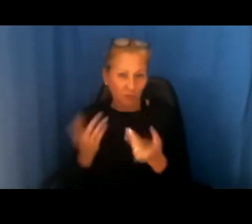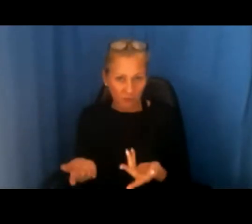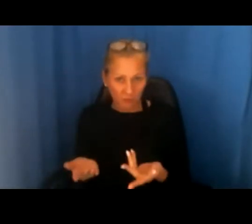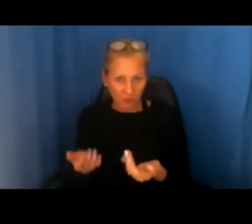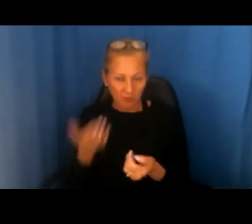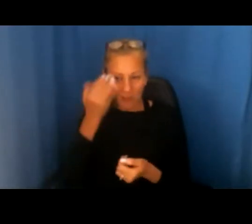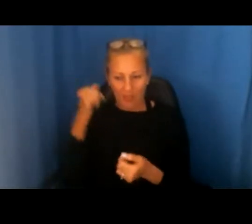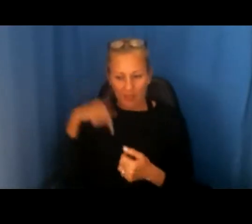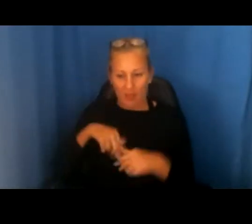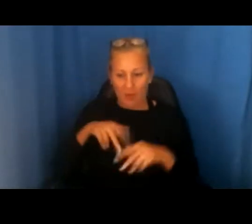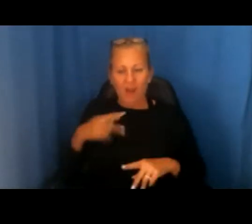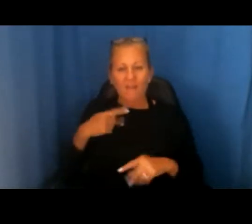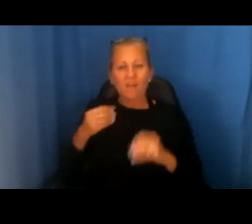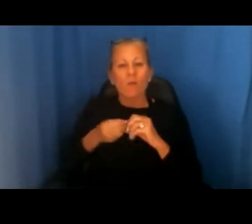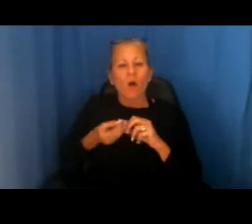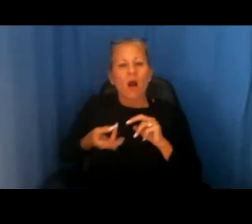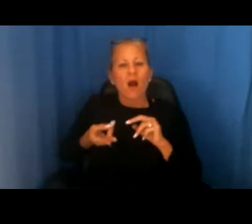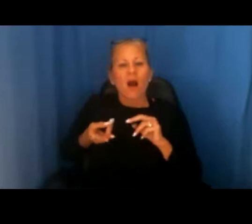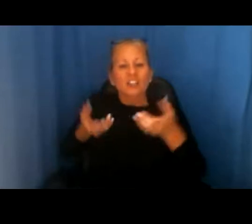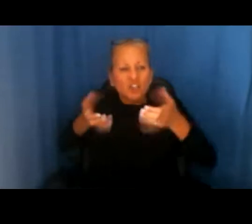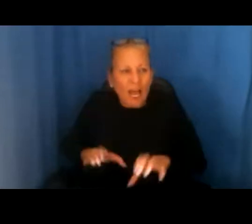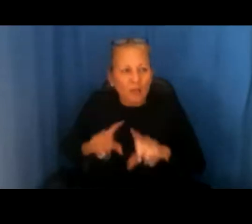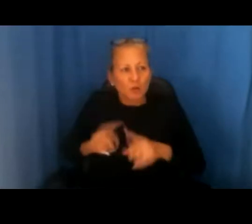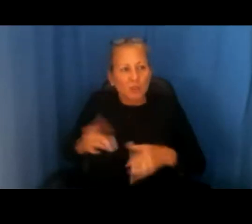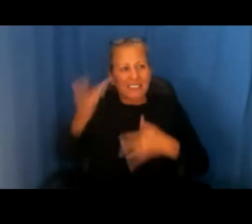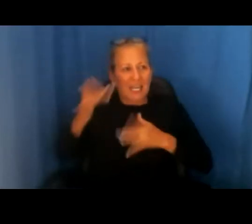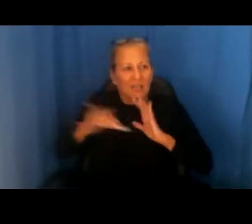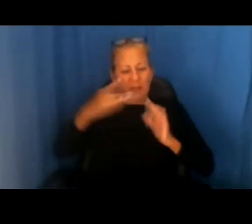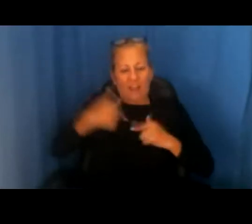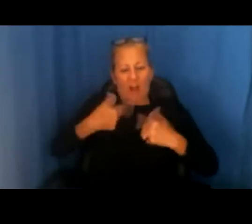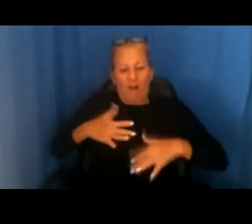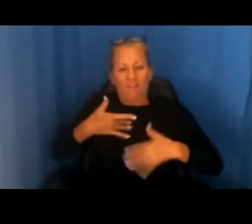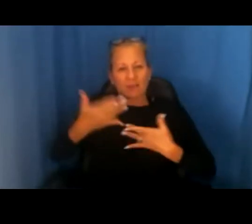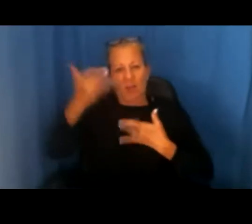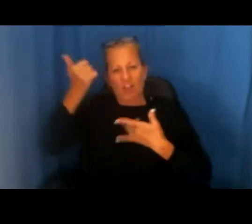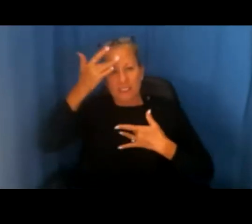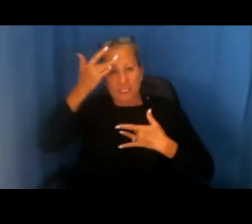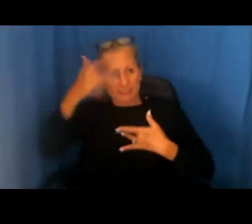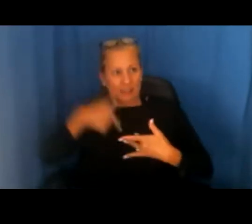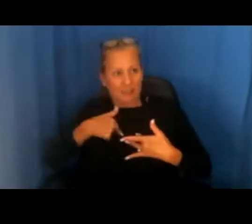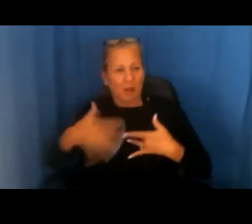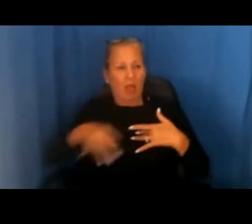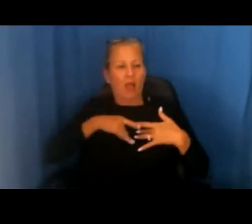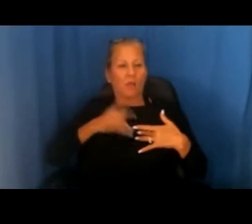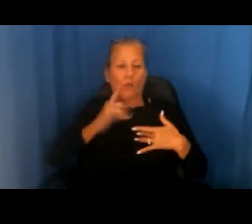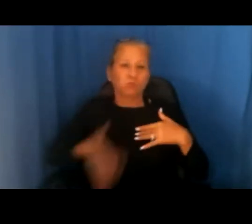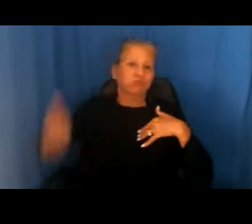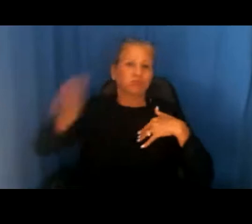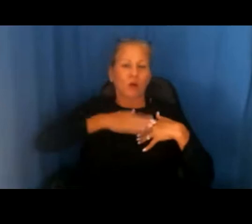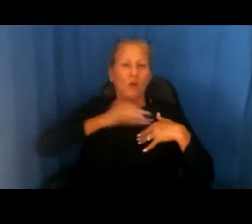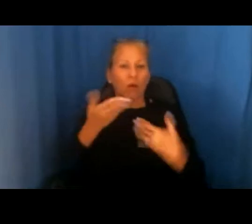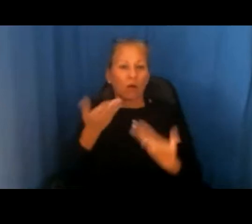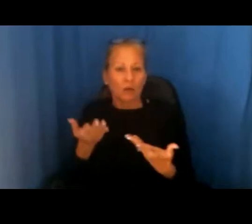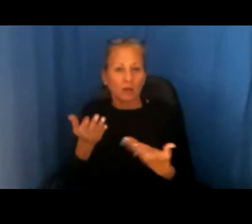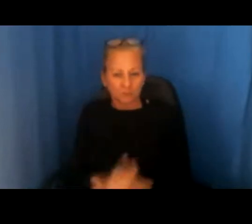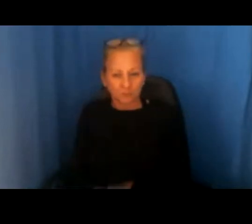because they have a heightened risk of infection from COVID-19 or bad results if they